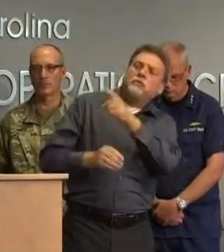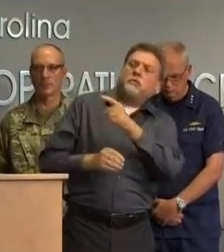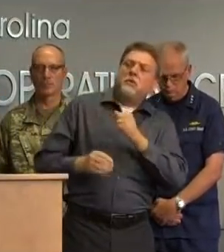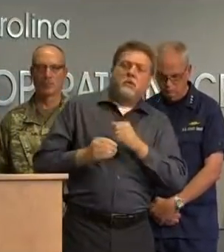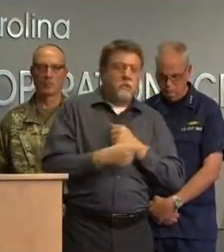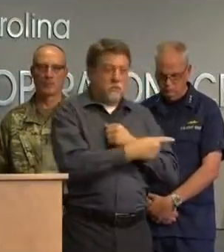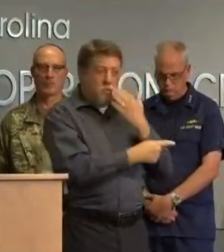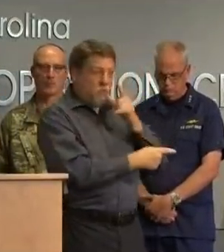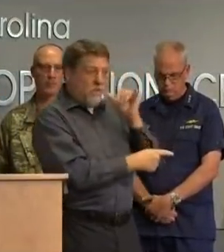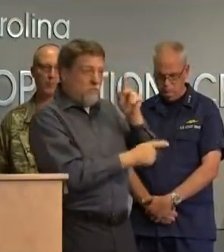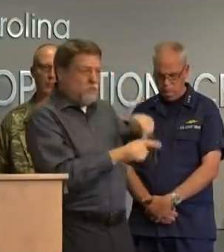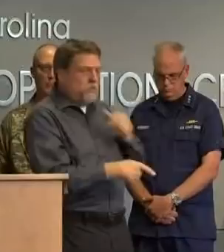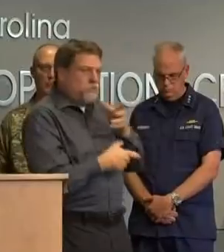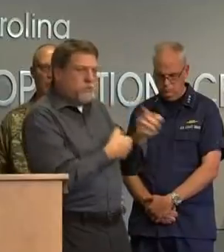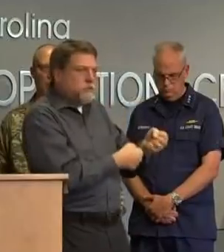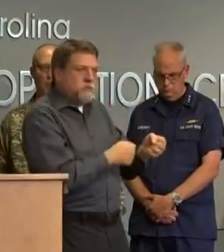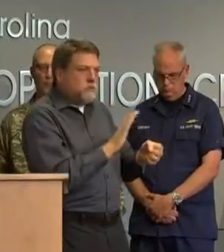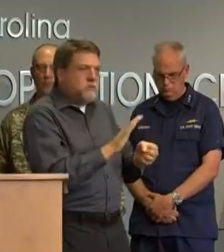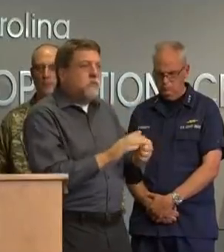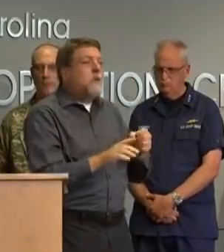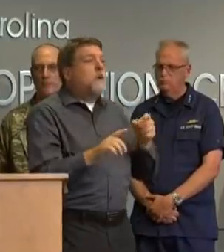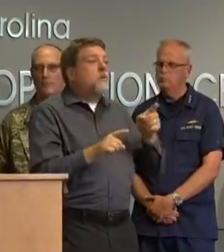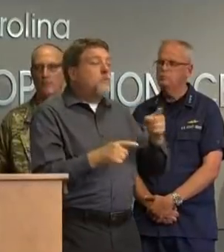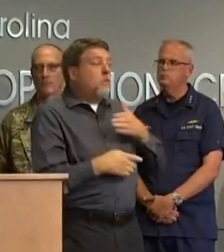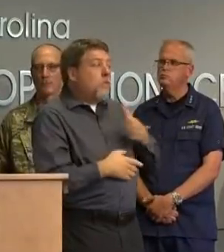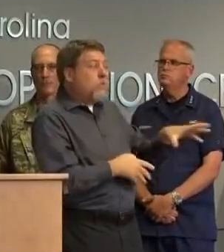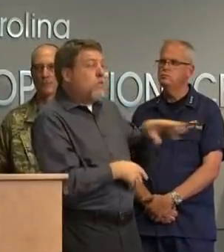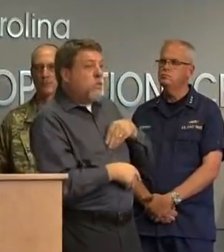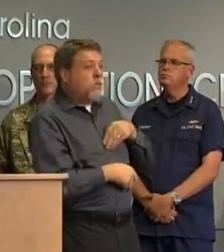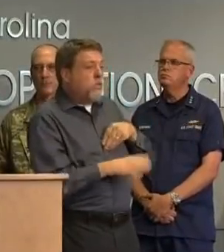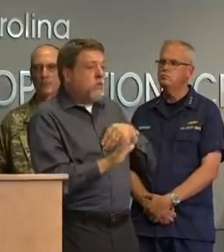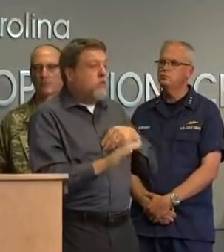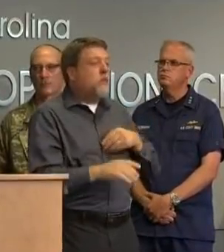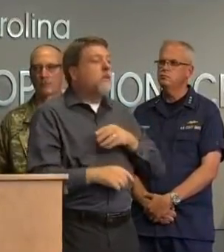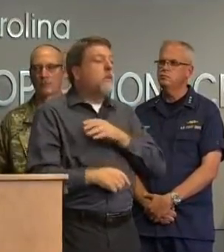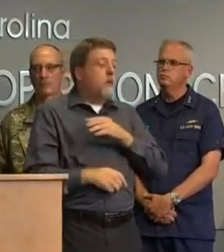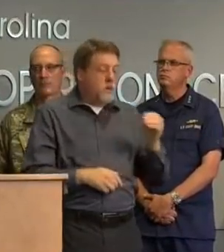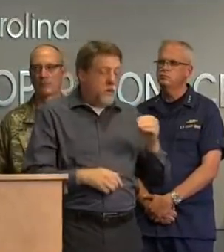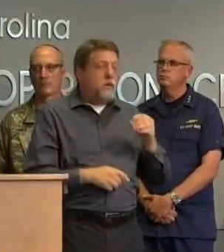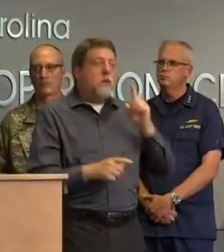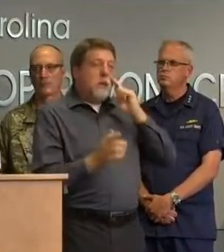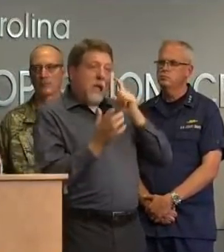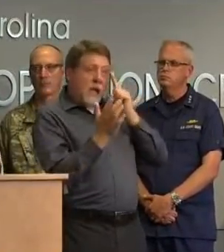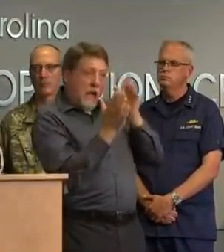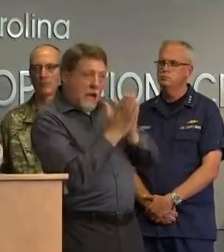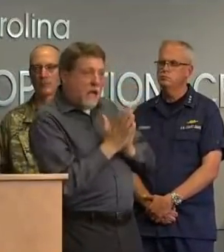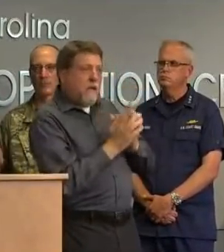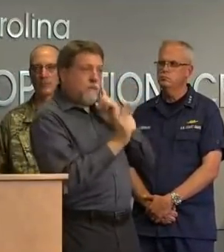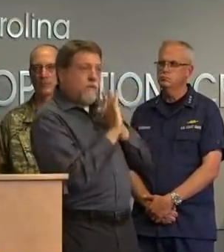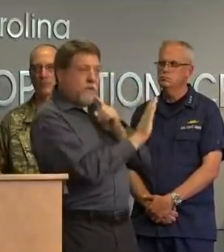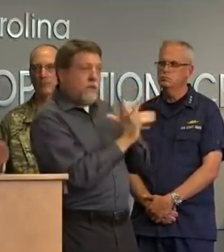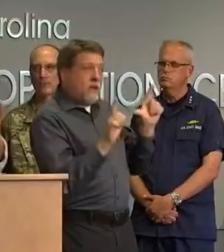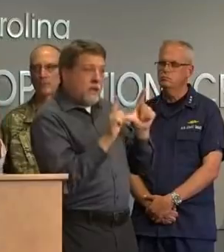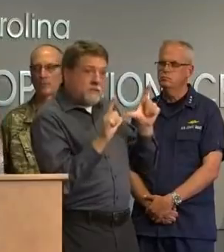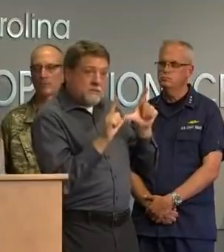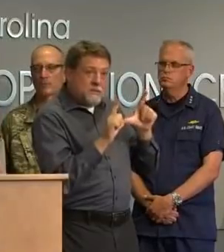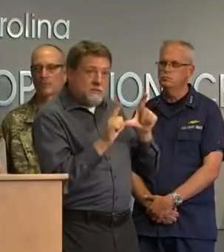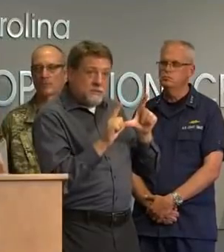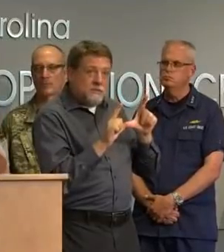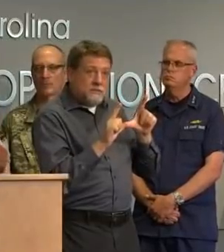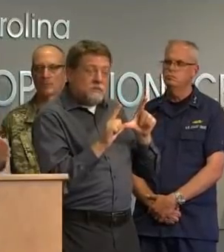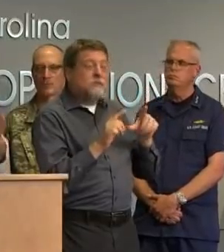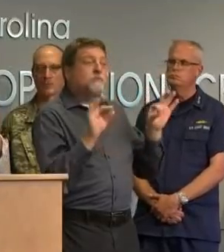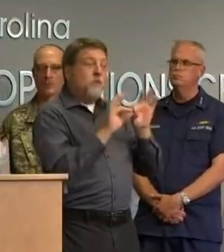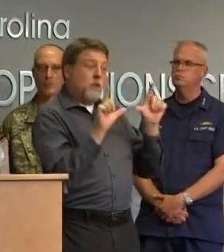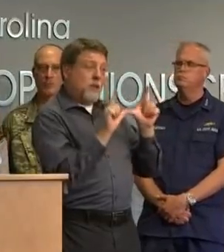get quotes from more than one uh vendor so you can compare whatever you they promise you make sure it's in writing the work